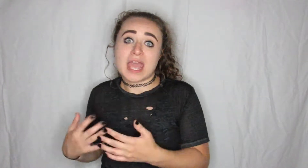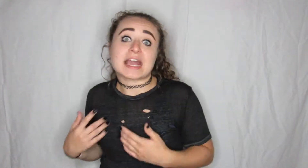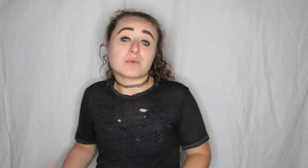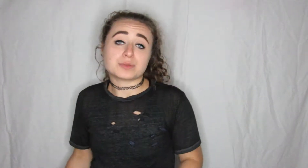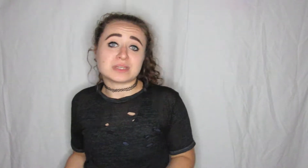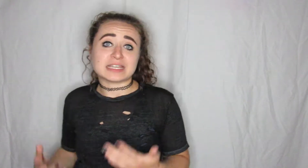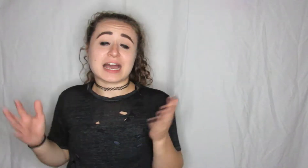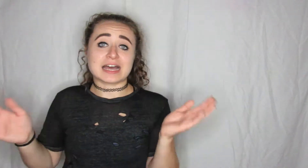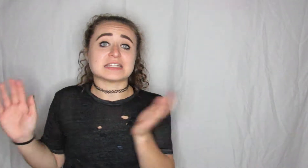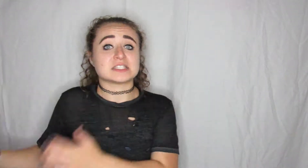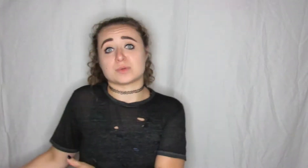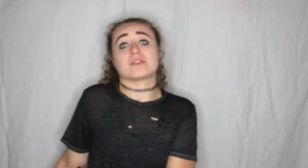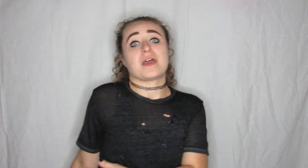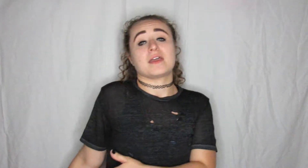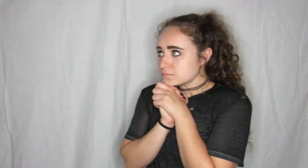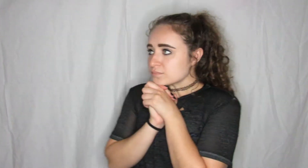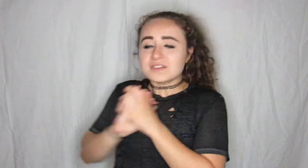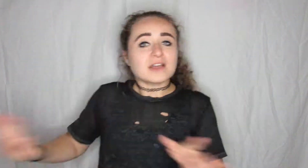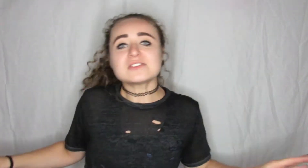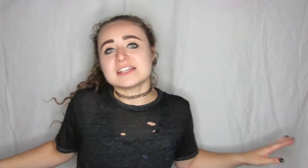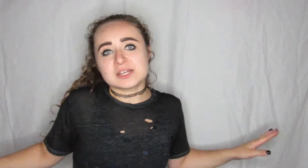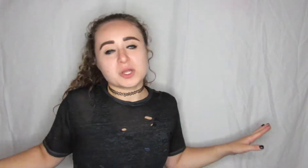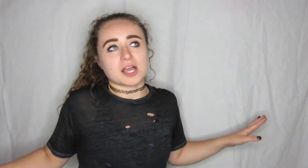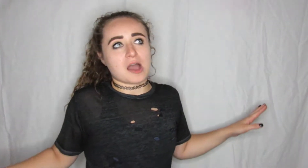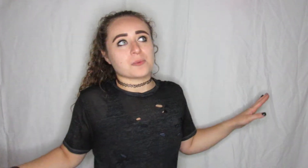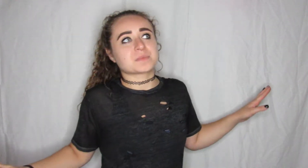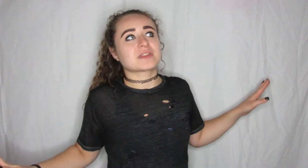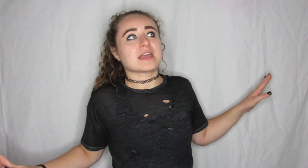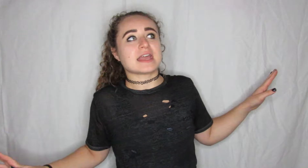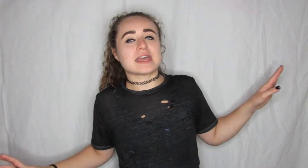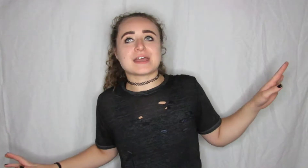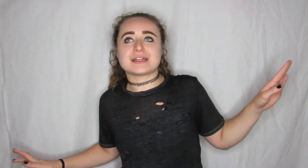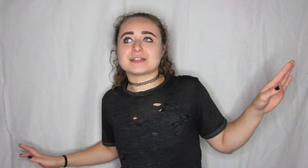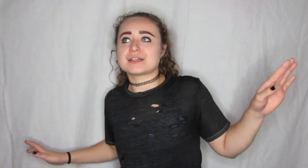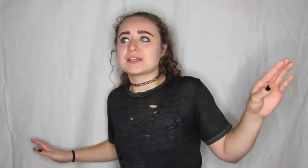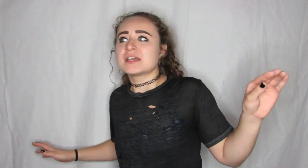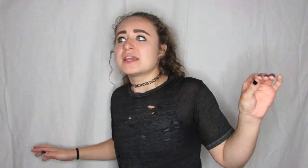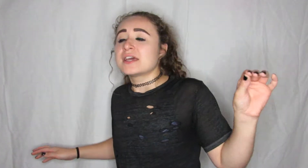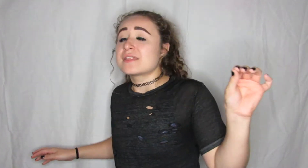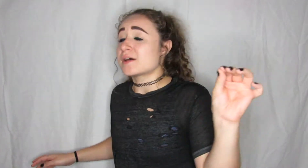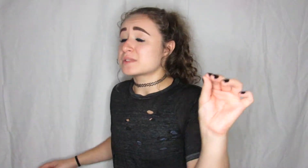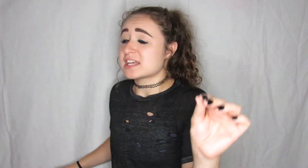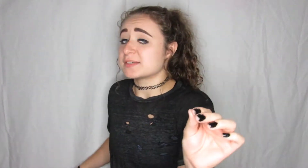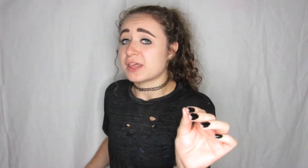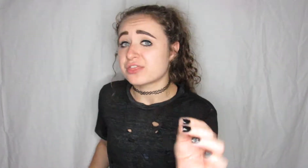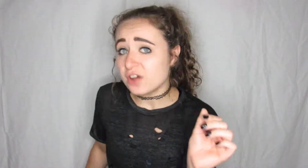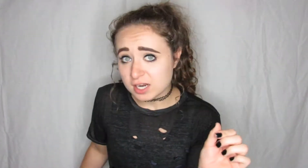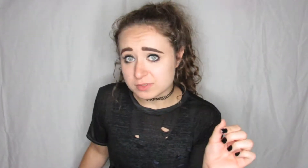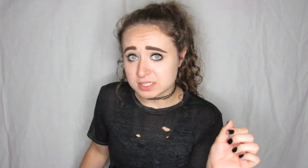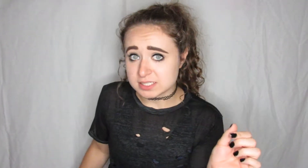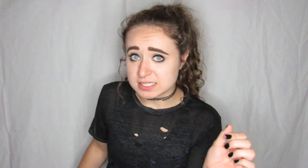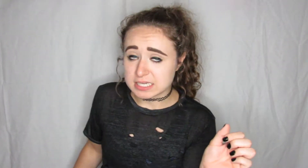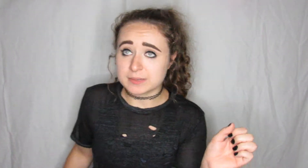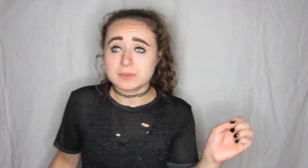hang out with me on his birthday that was last time we hung out and that was the last time I thought I was gonna see him